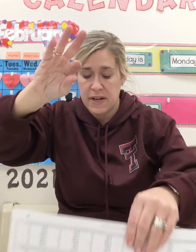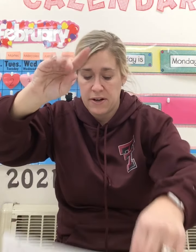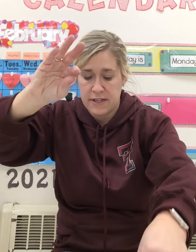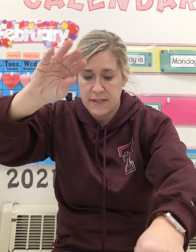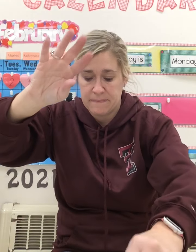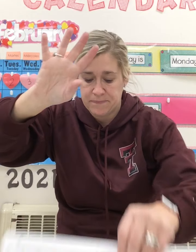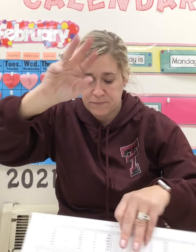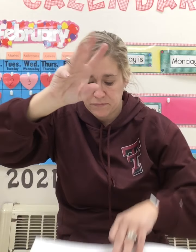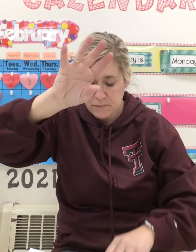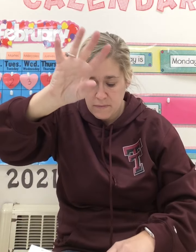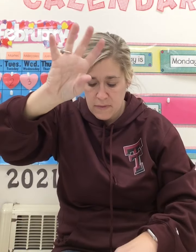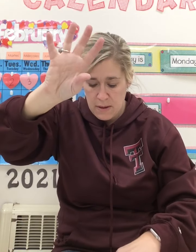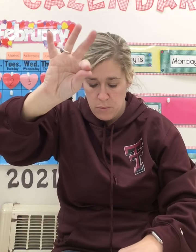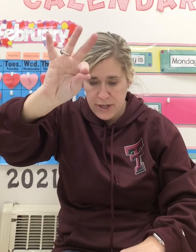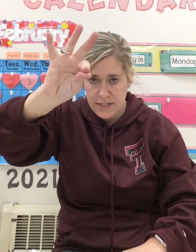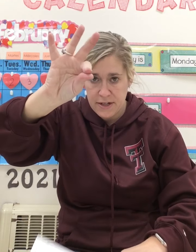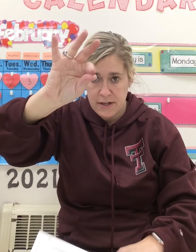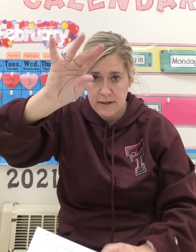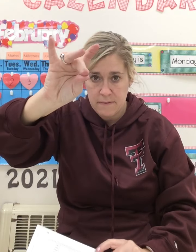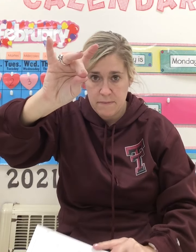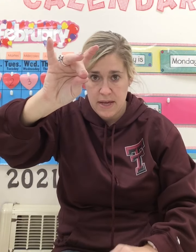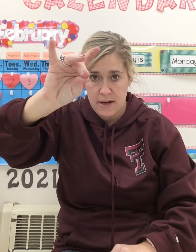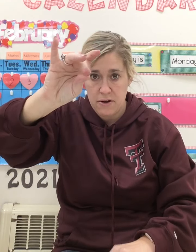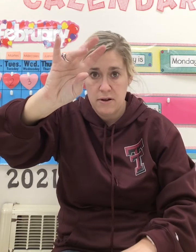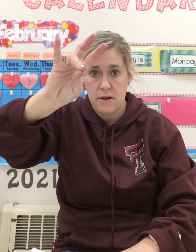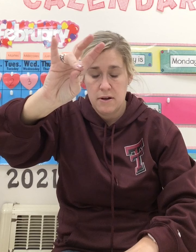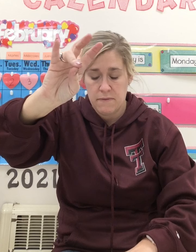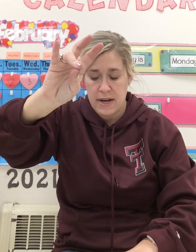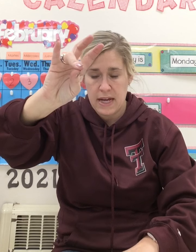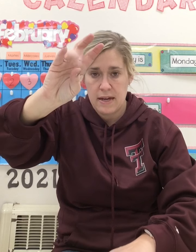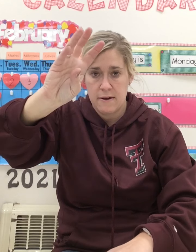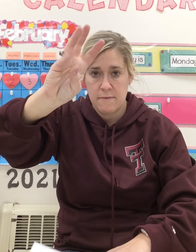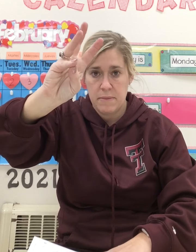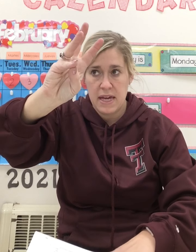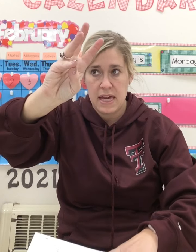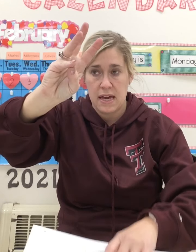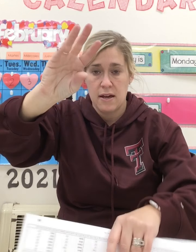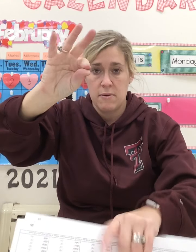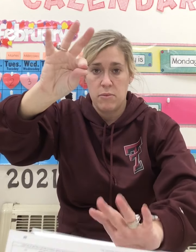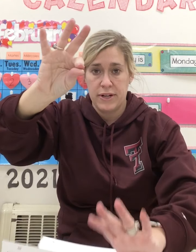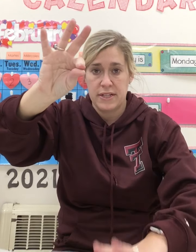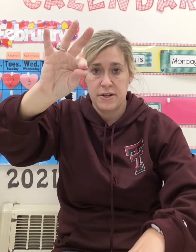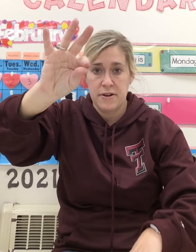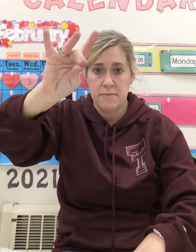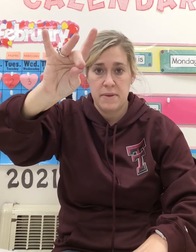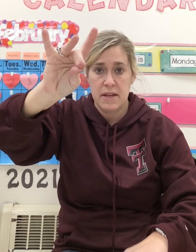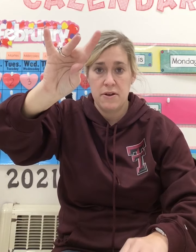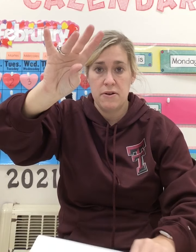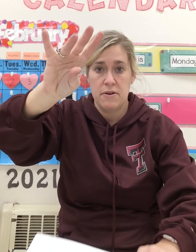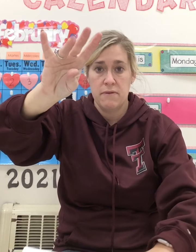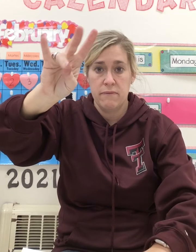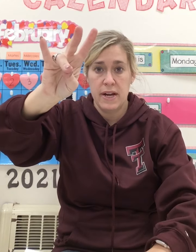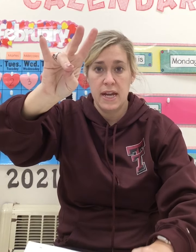fingers. Pointer. Middle. Ring. Pinky. Pointer. Middle. Ring.